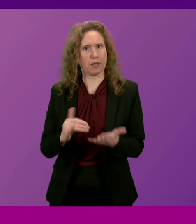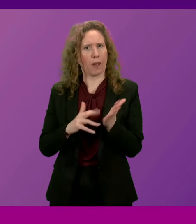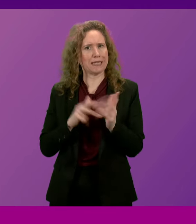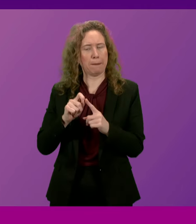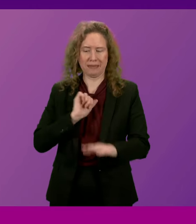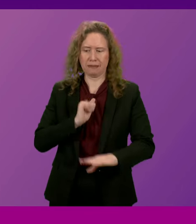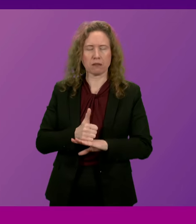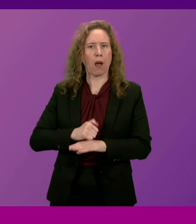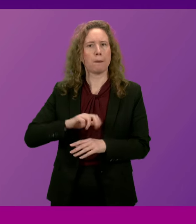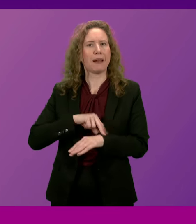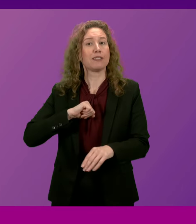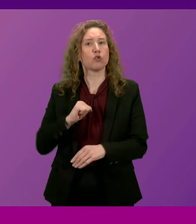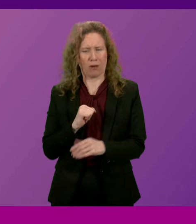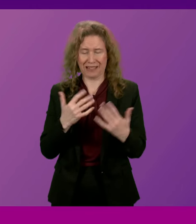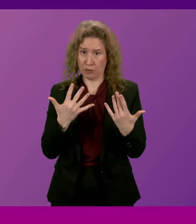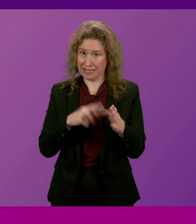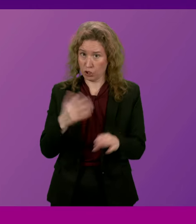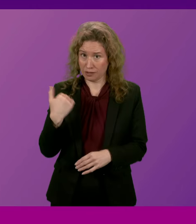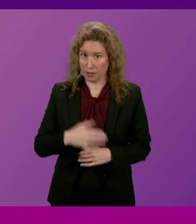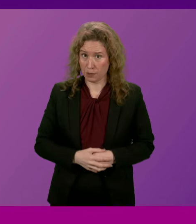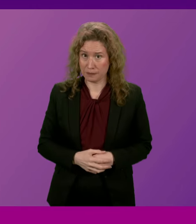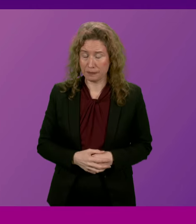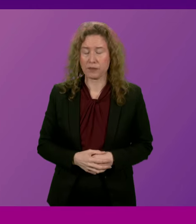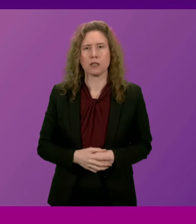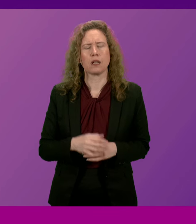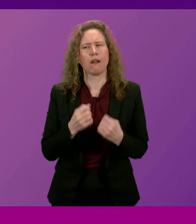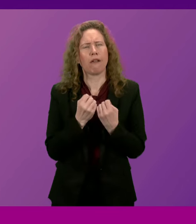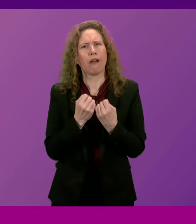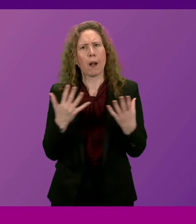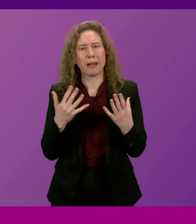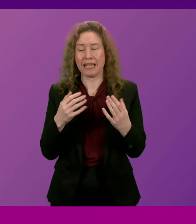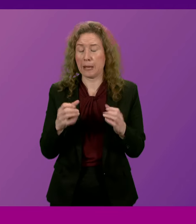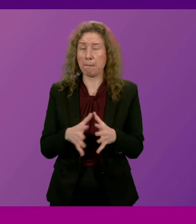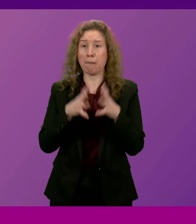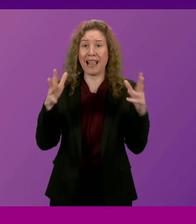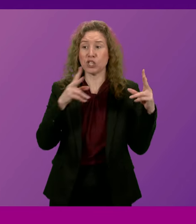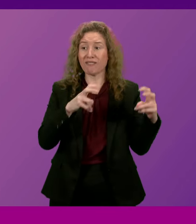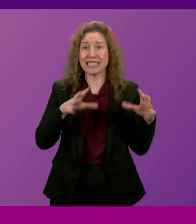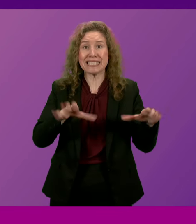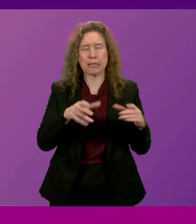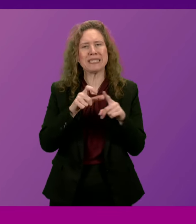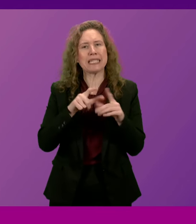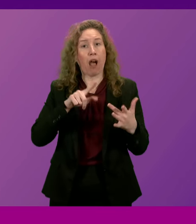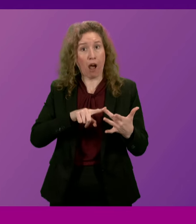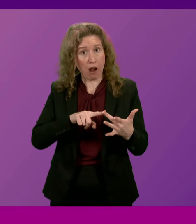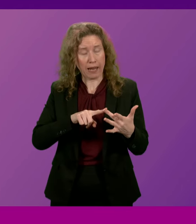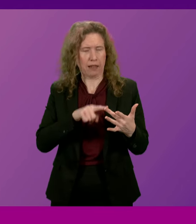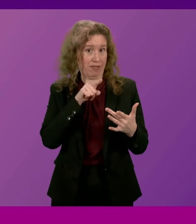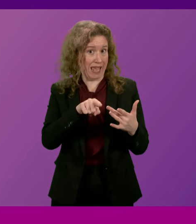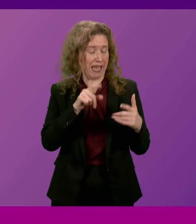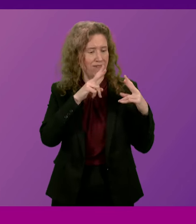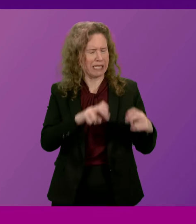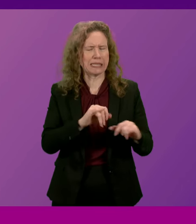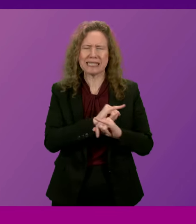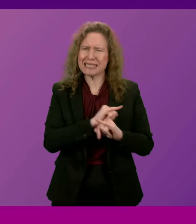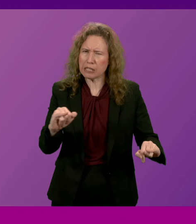Police Scotland a decade ago. The number of major investigation team DIs, which investigate the most